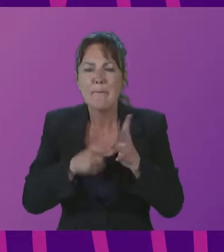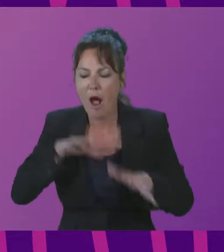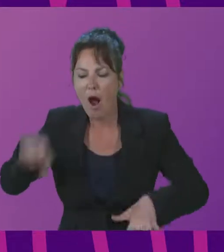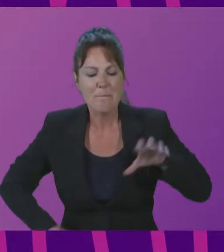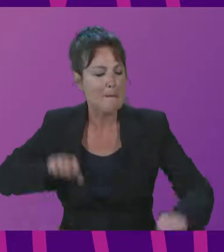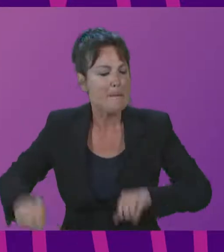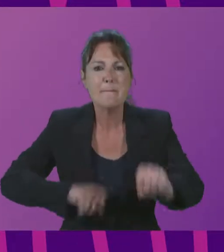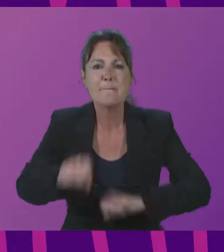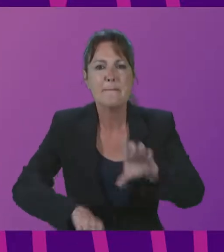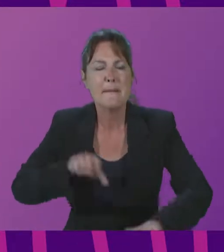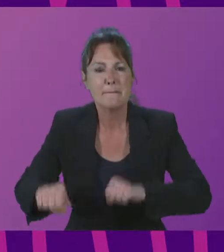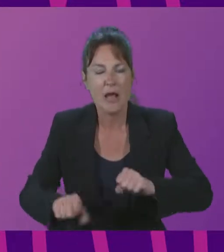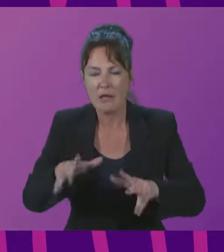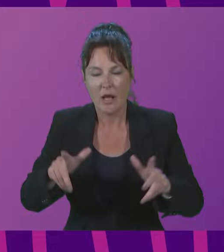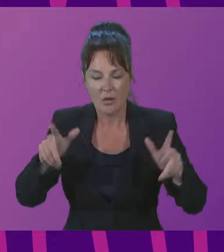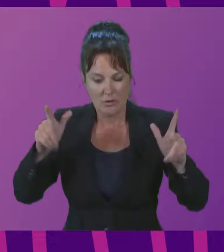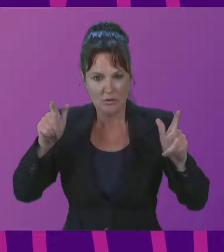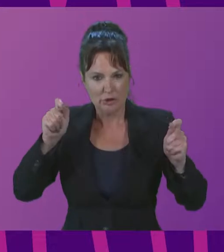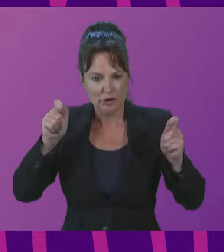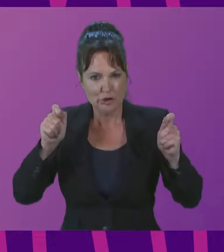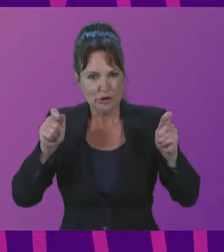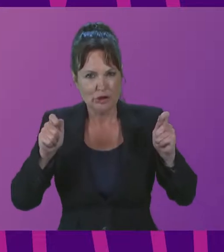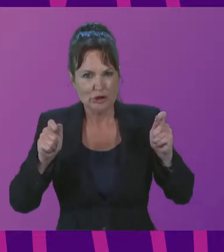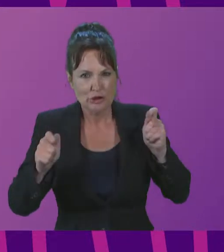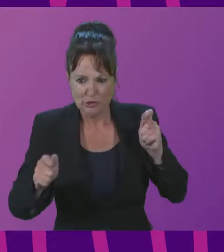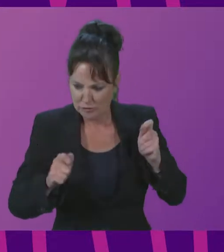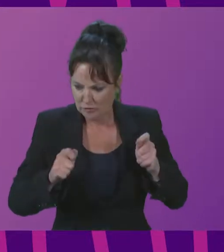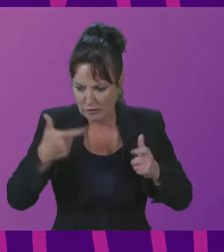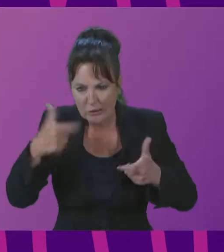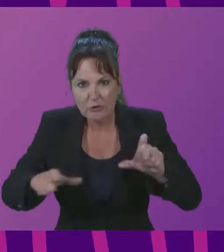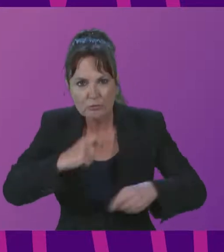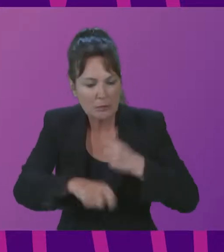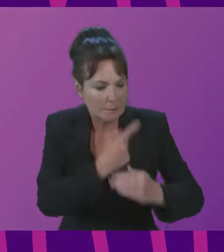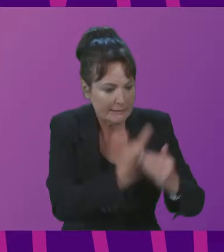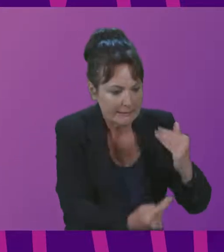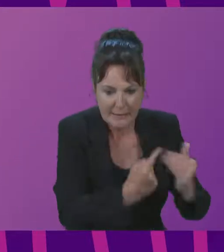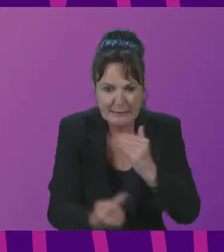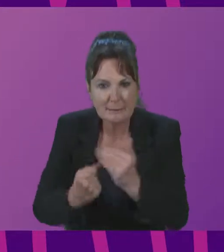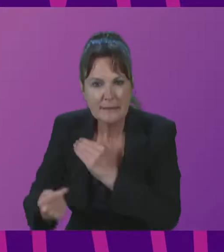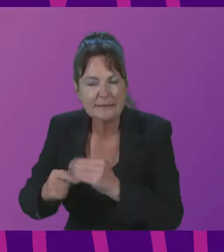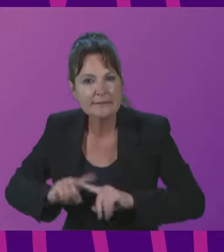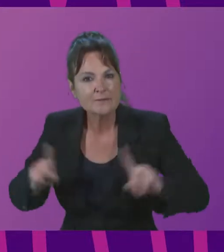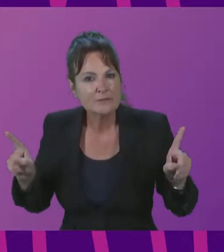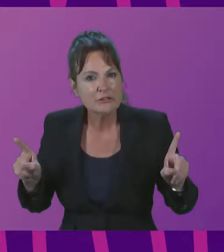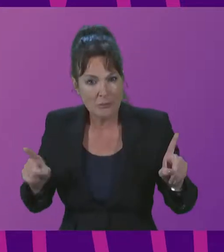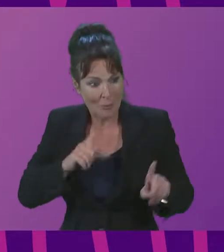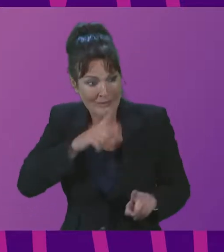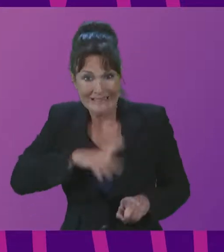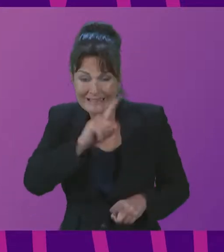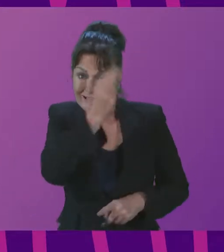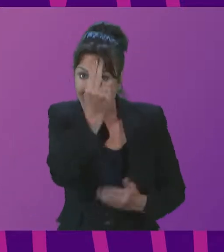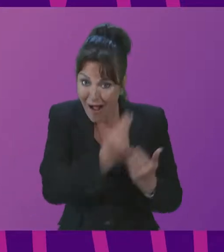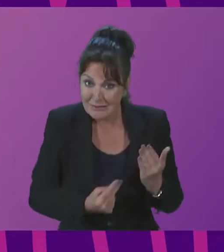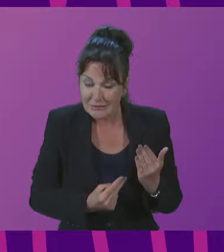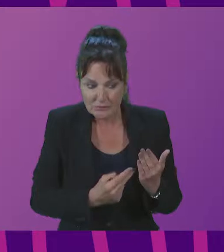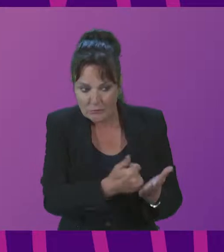difference and unity. But how artists can help us look at that is central. Also from the urban environment workshop, the major